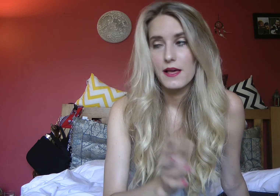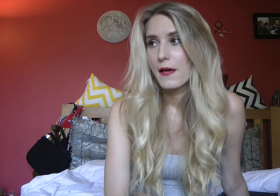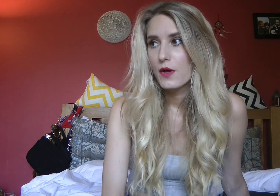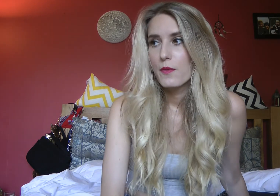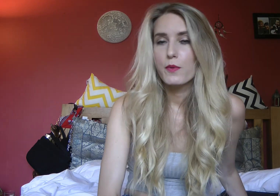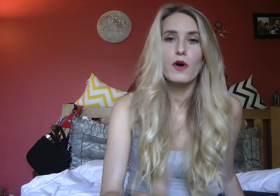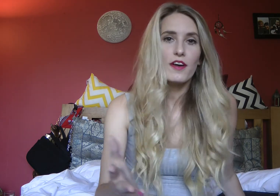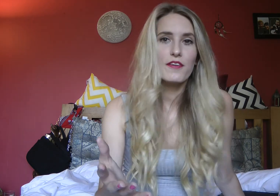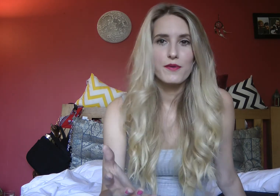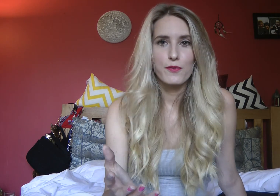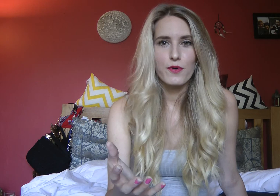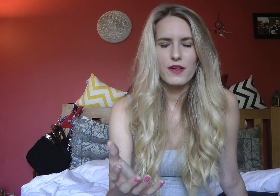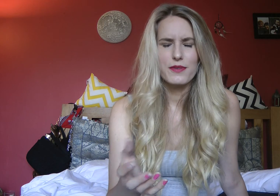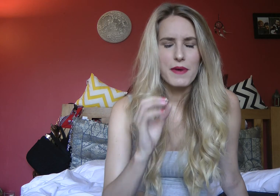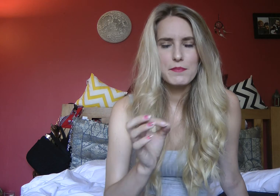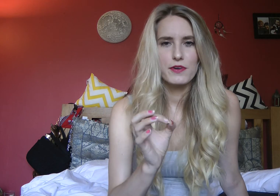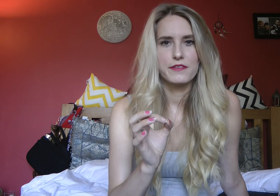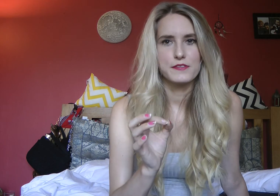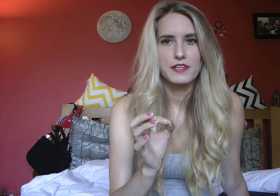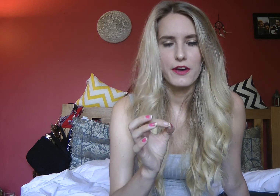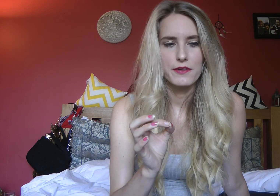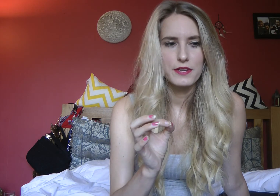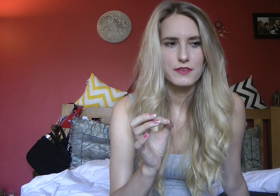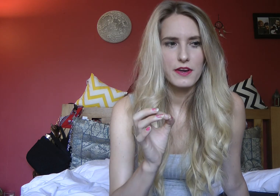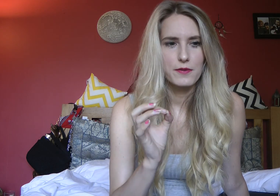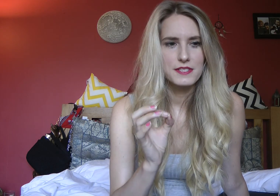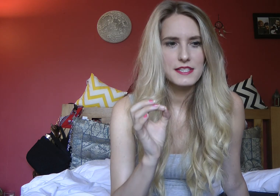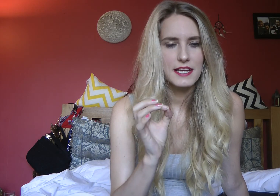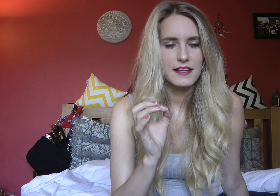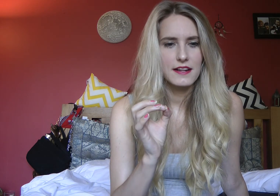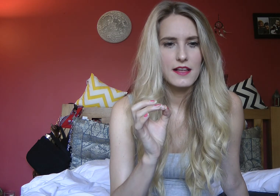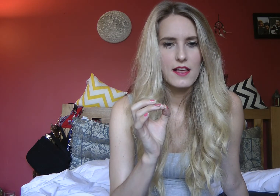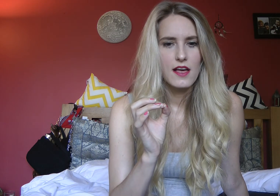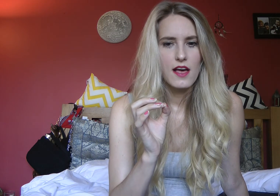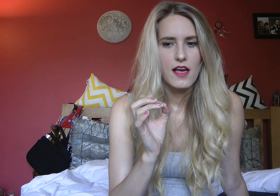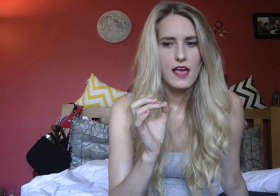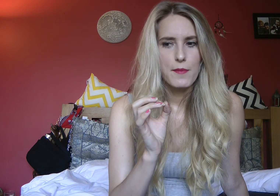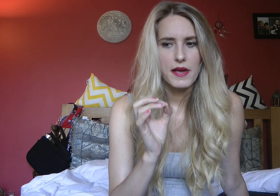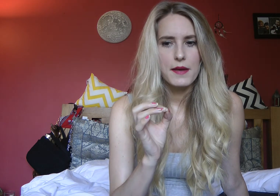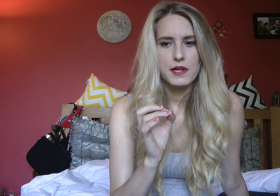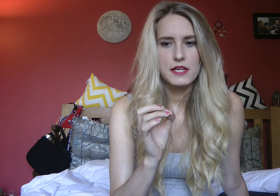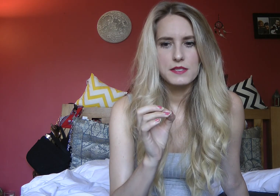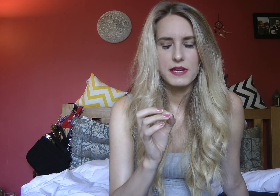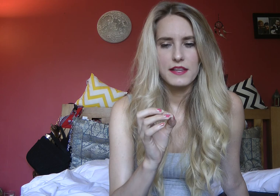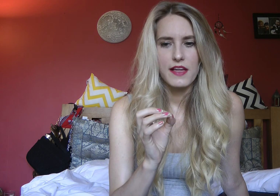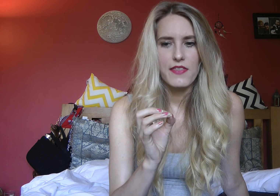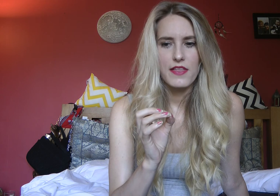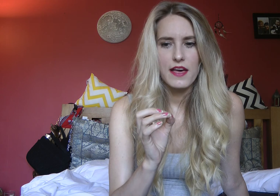but why what the main point of this video is that I wanted to say that it became clear to me that there